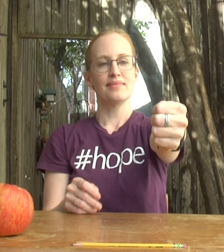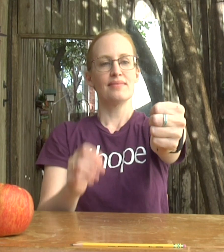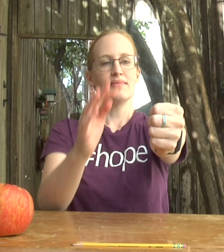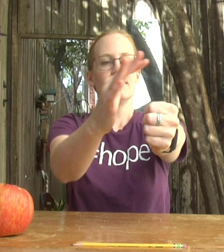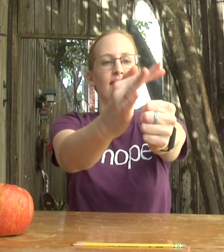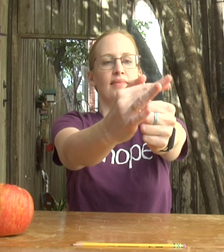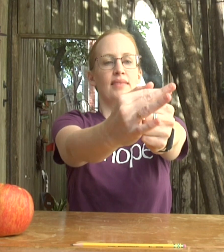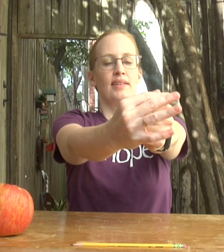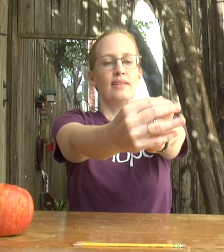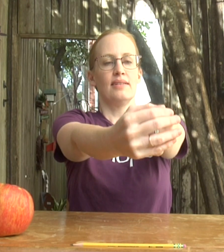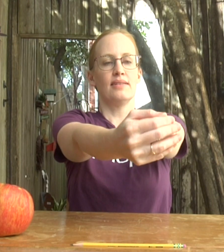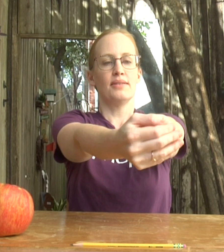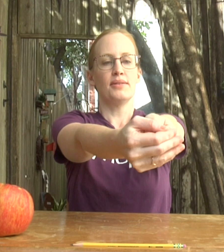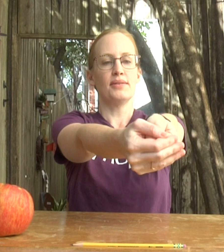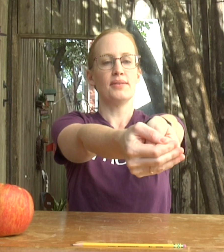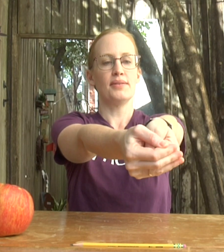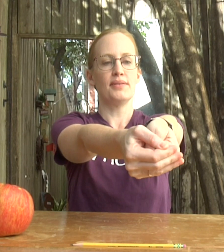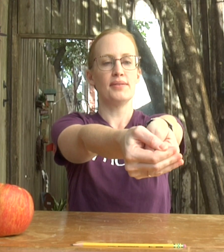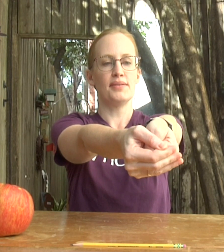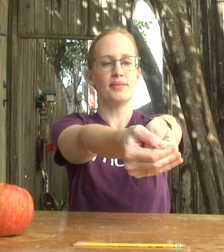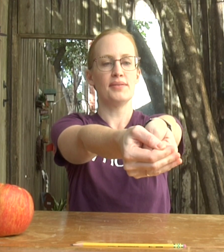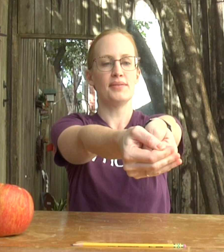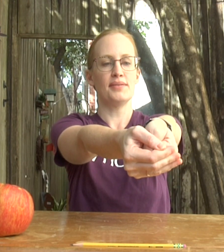And pull it down with your other hand.